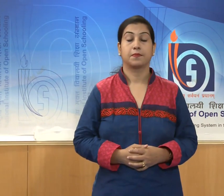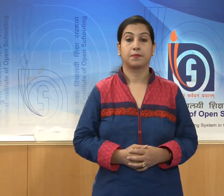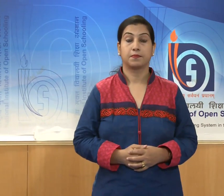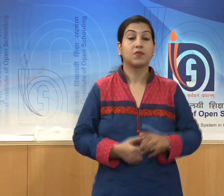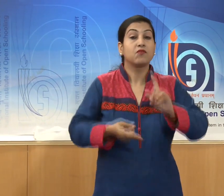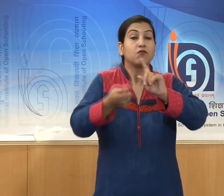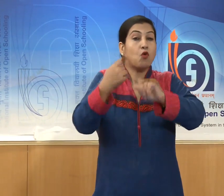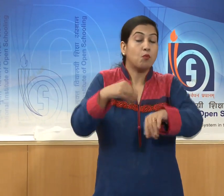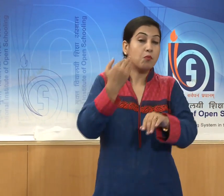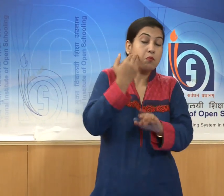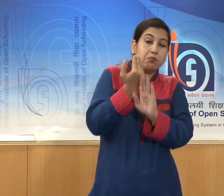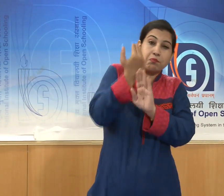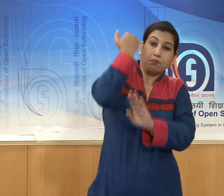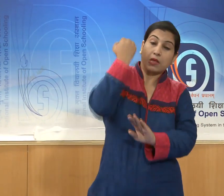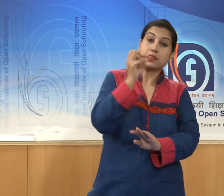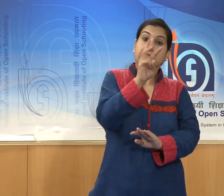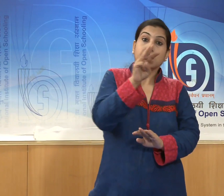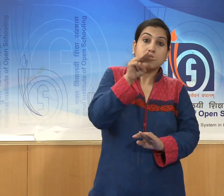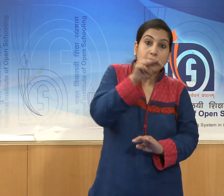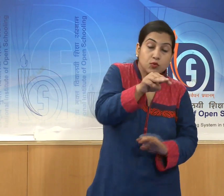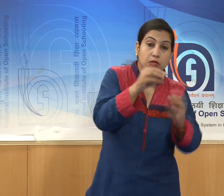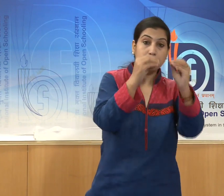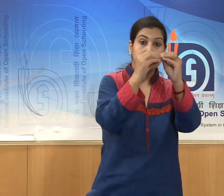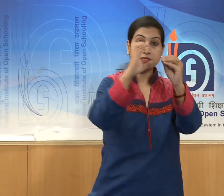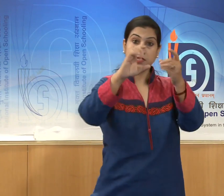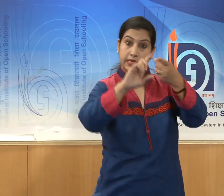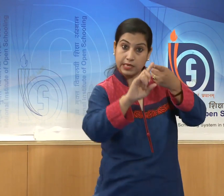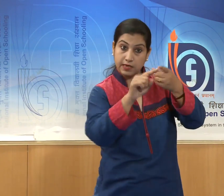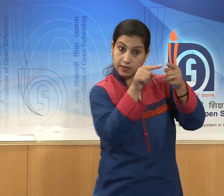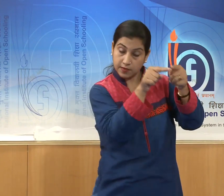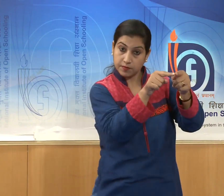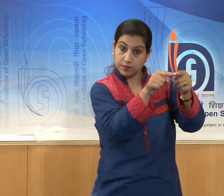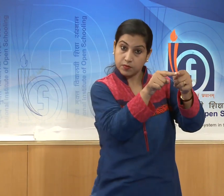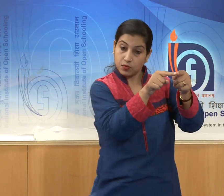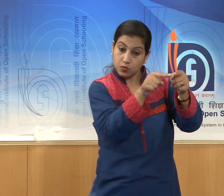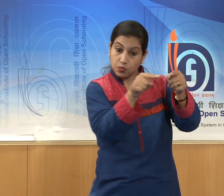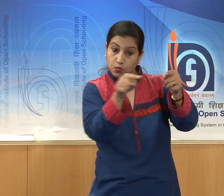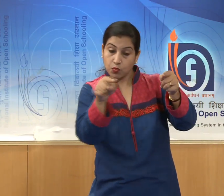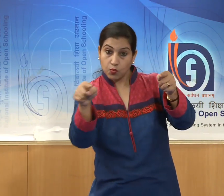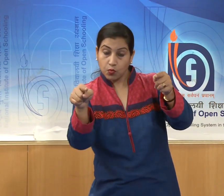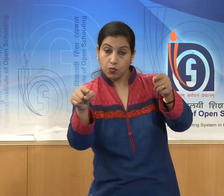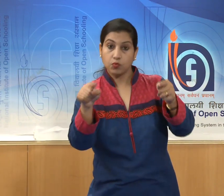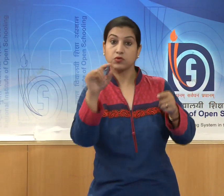3000 BCE to 600